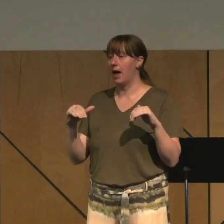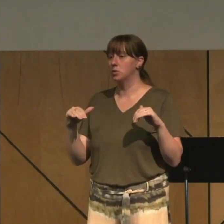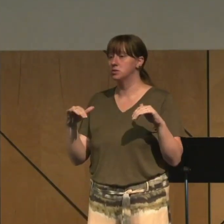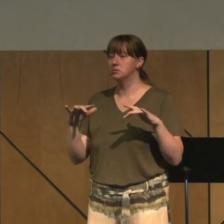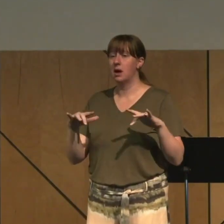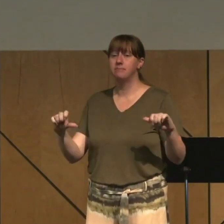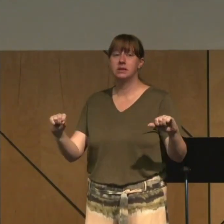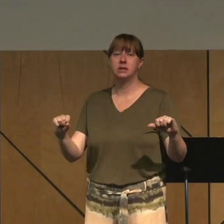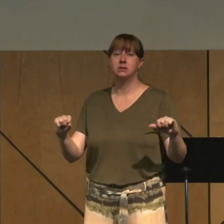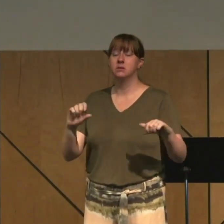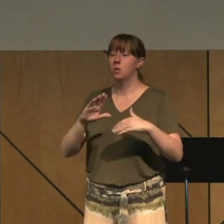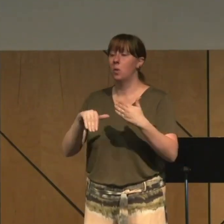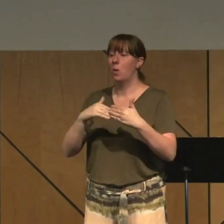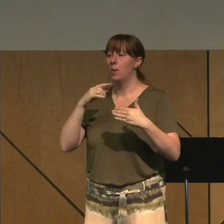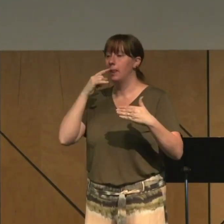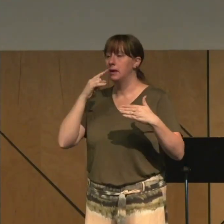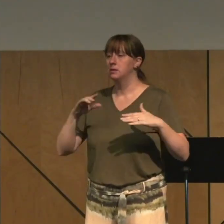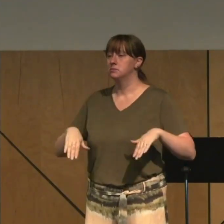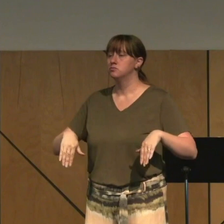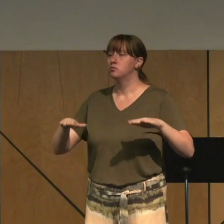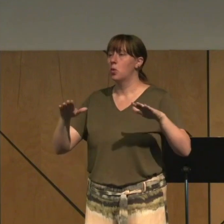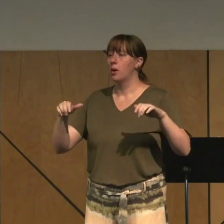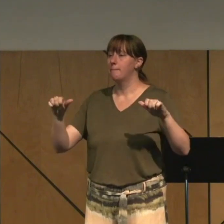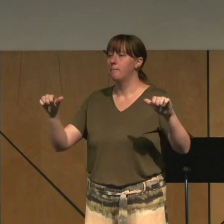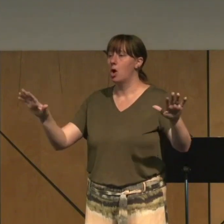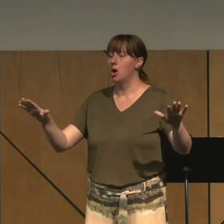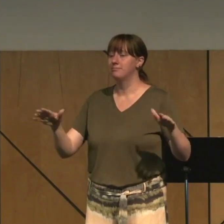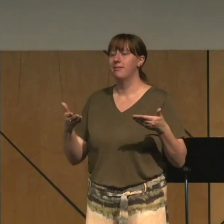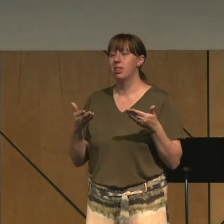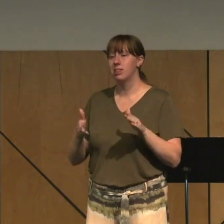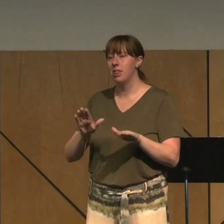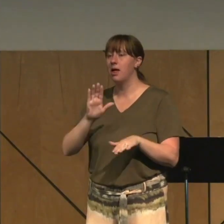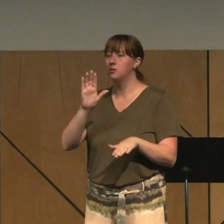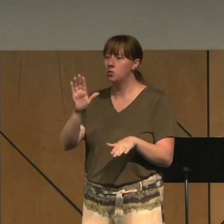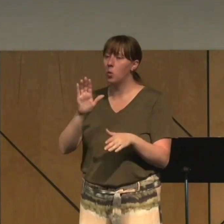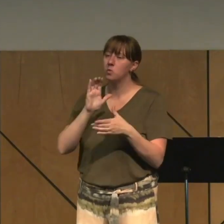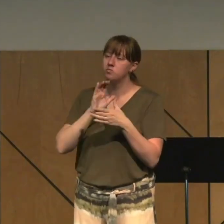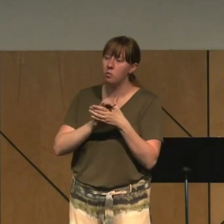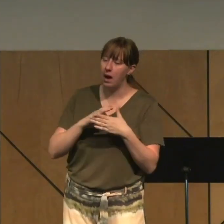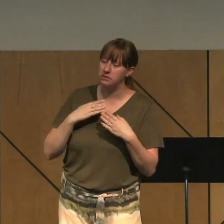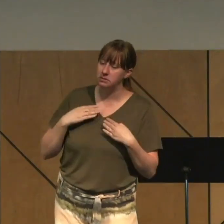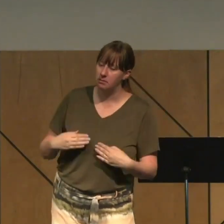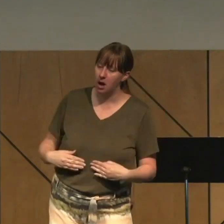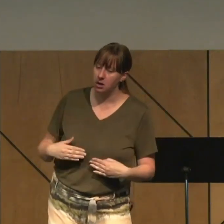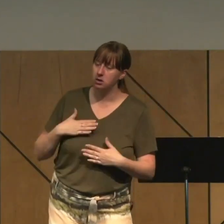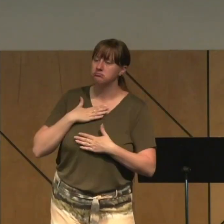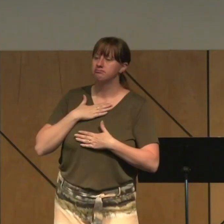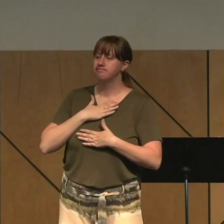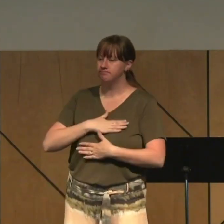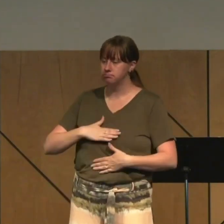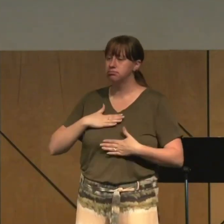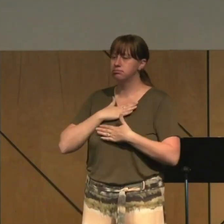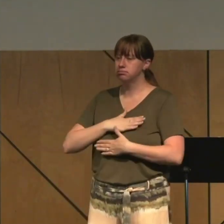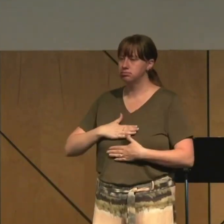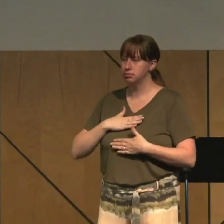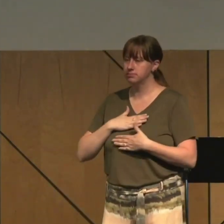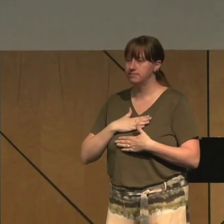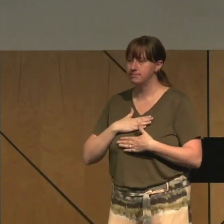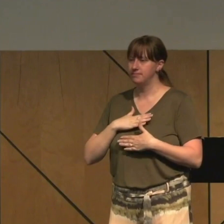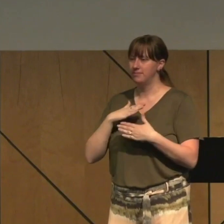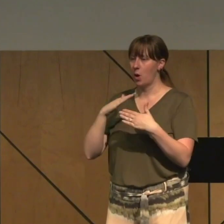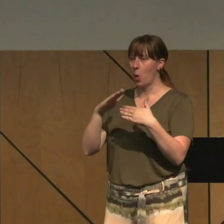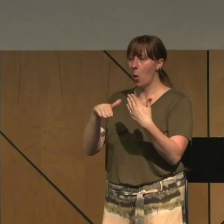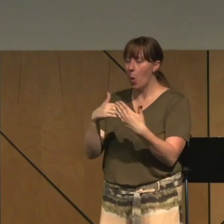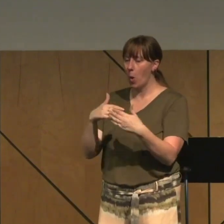quiet and all the kids are grown and gone, let your wife's body be your drink of delight. At all